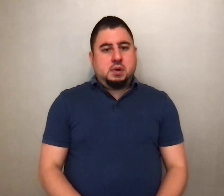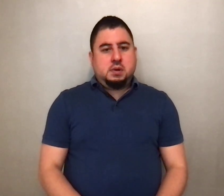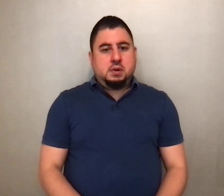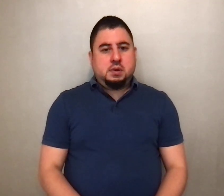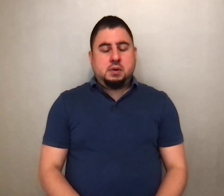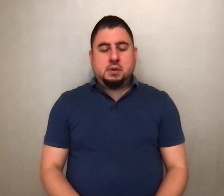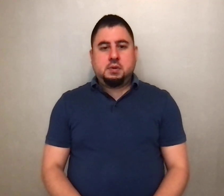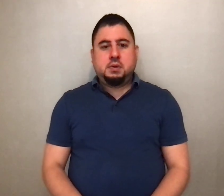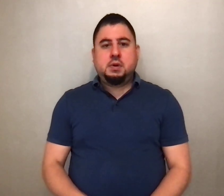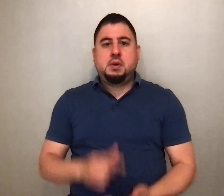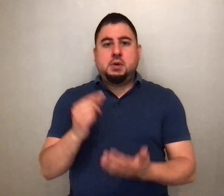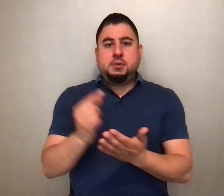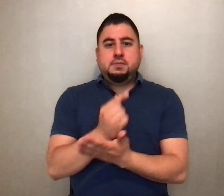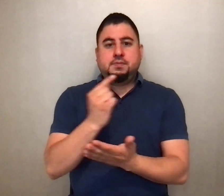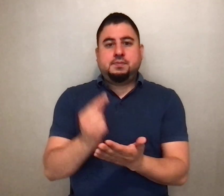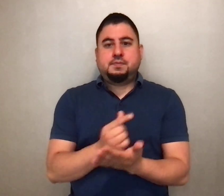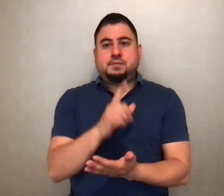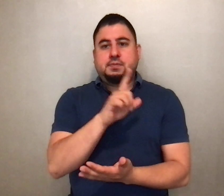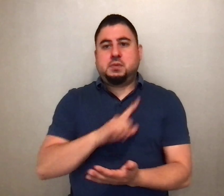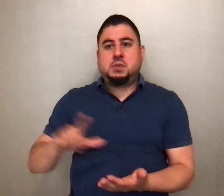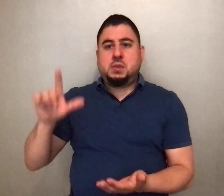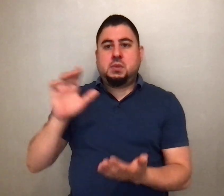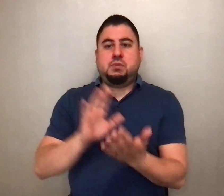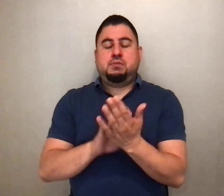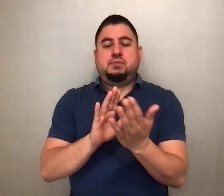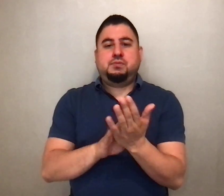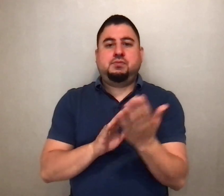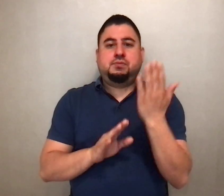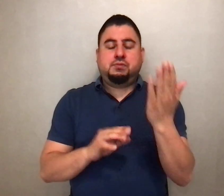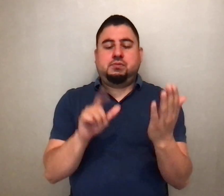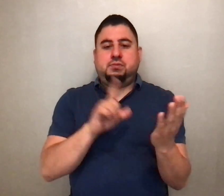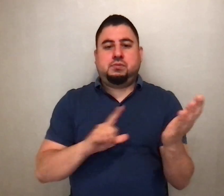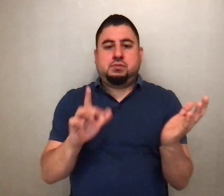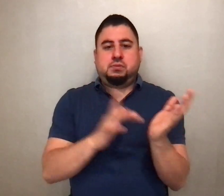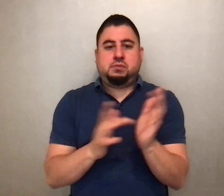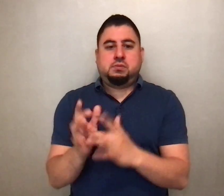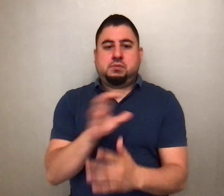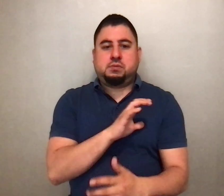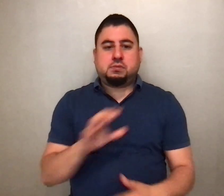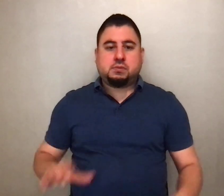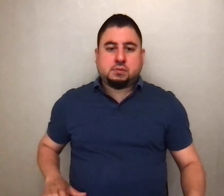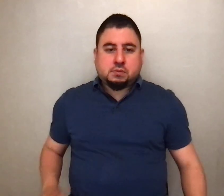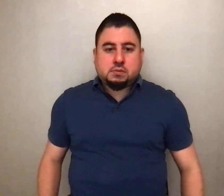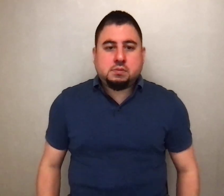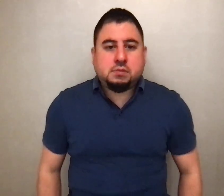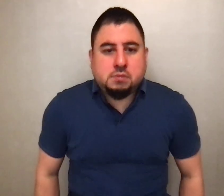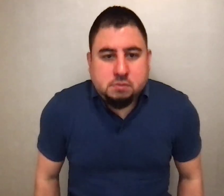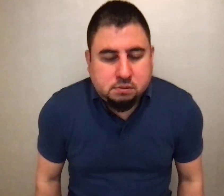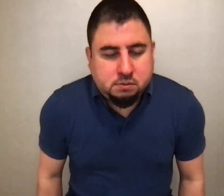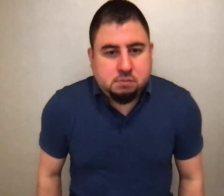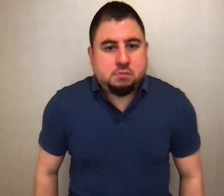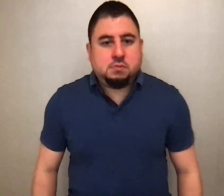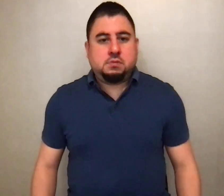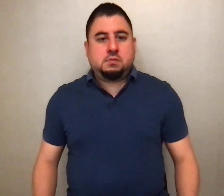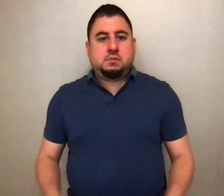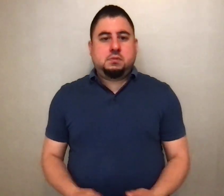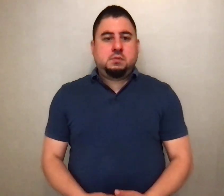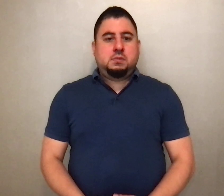The gospel of the Lord. Praise to you, Lord Jesus Christ. The journey